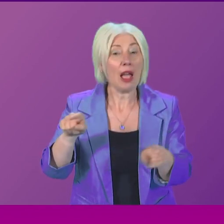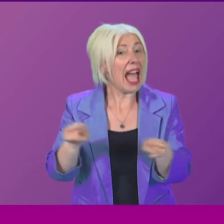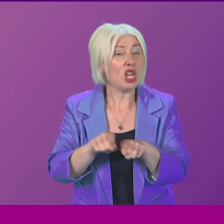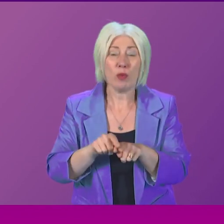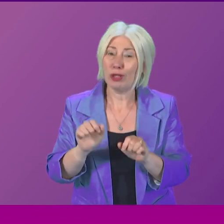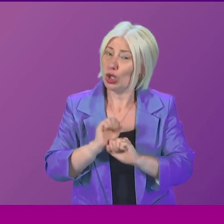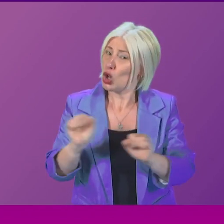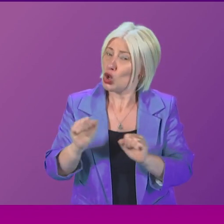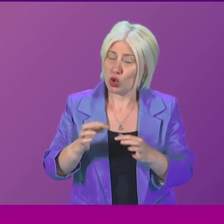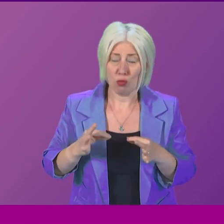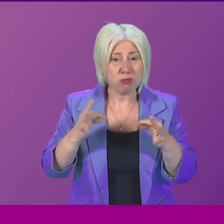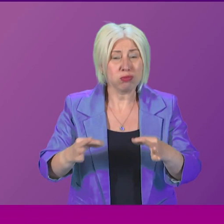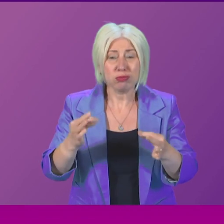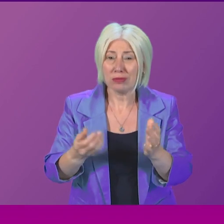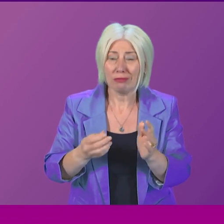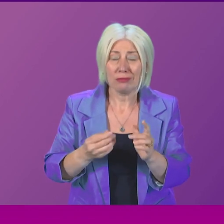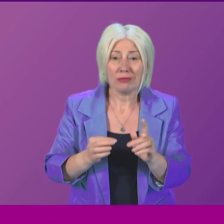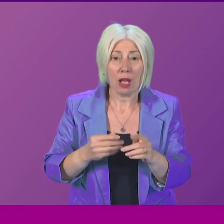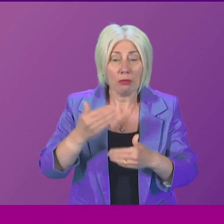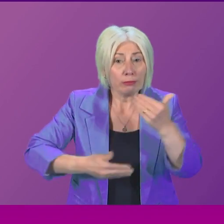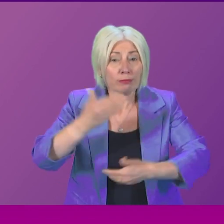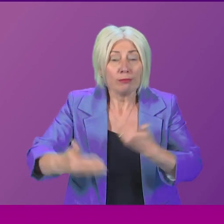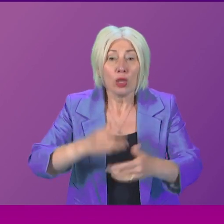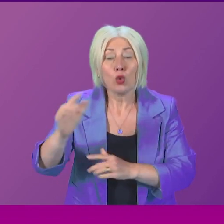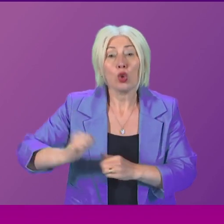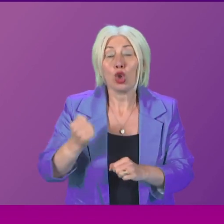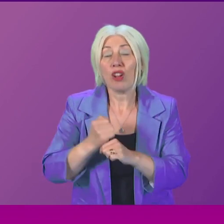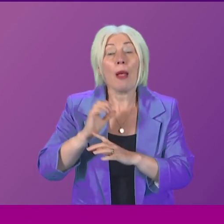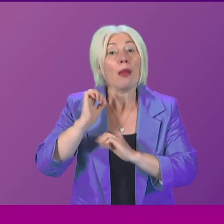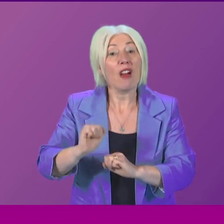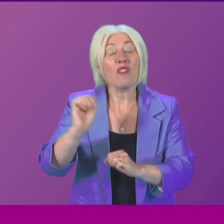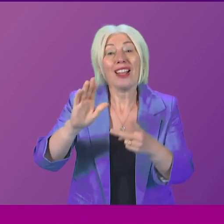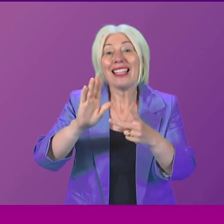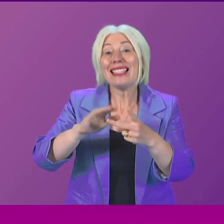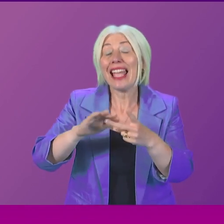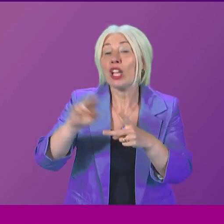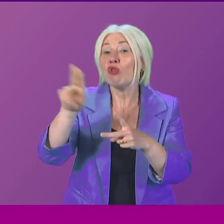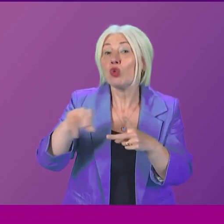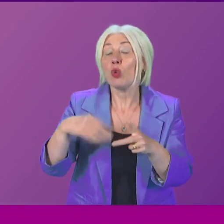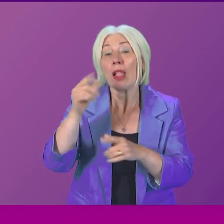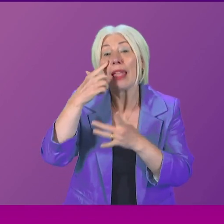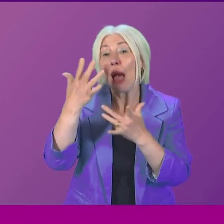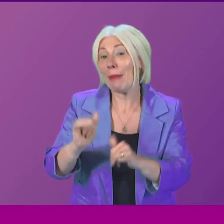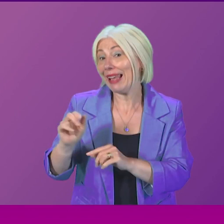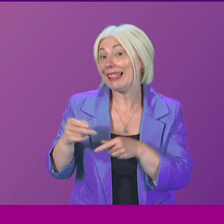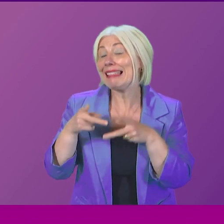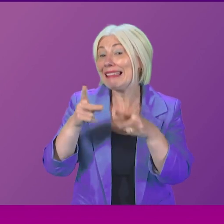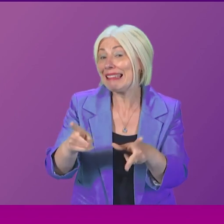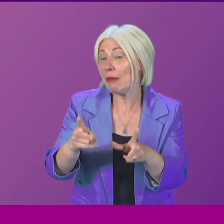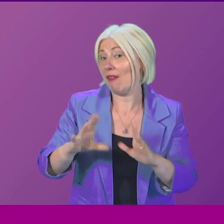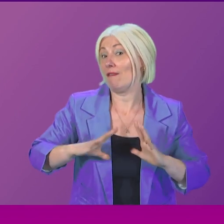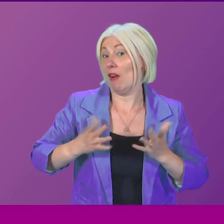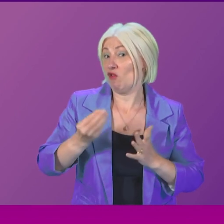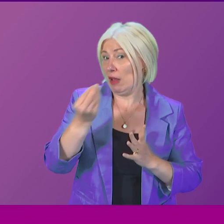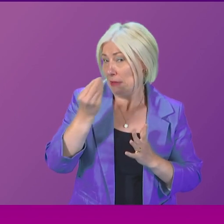has been made on the Scottish Government's commitment to establish a secondary school pilot scheme. First Minister. Well,